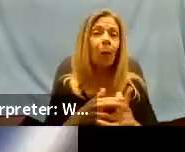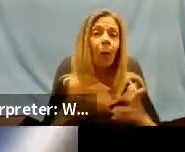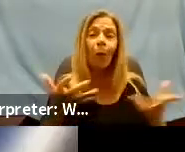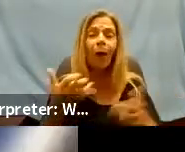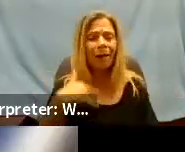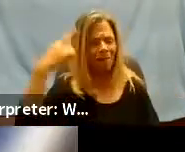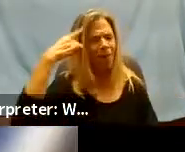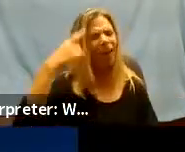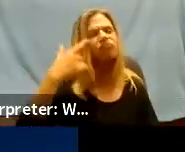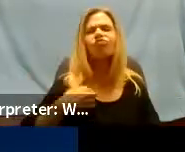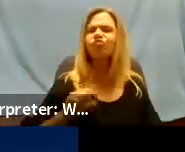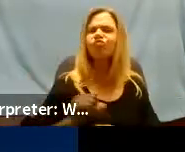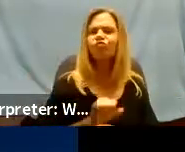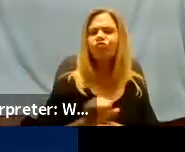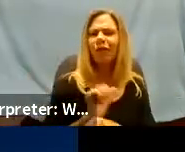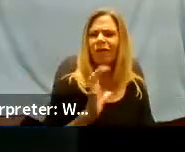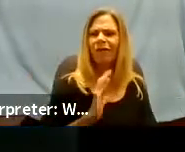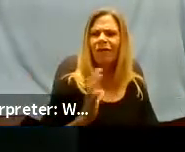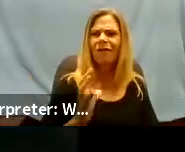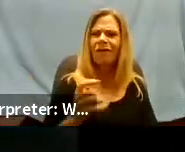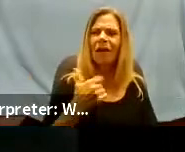useless. Think of it as the opposite of you.